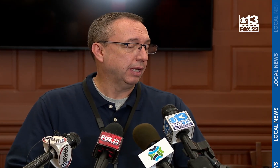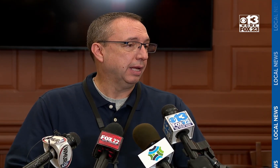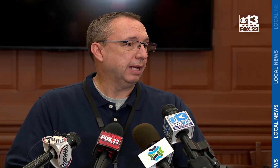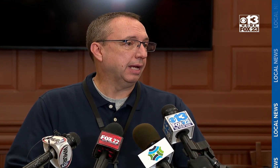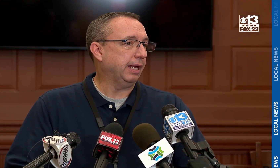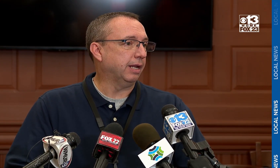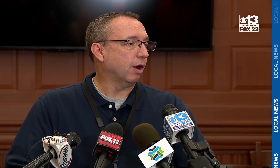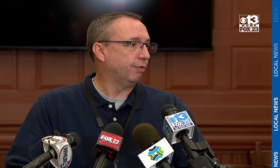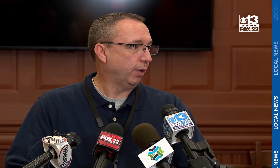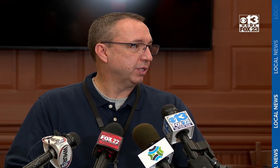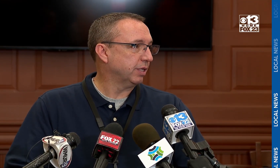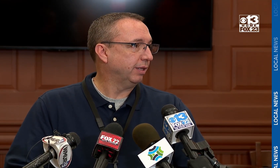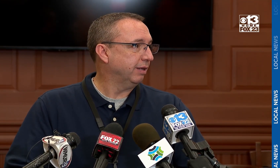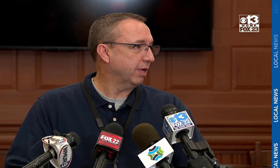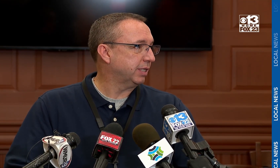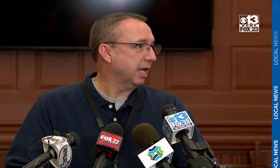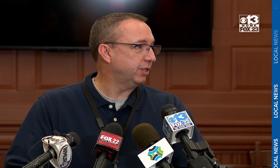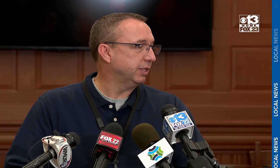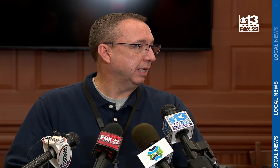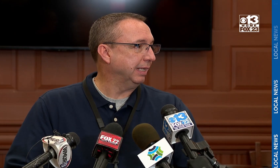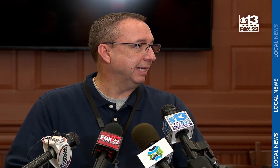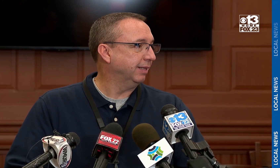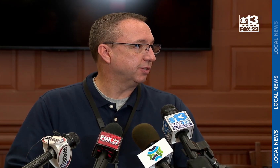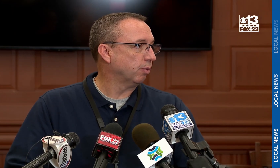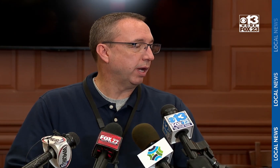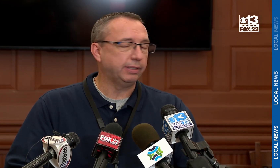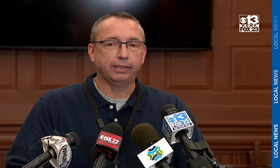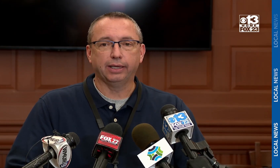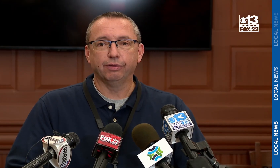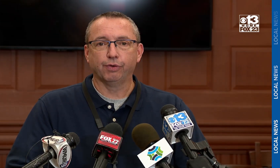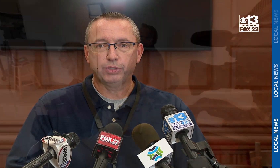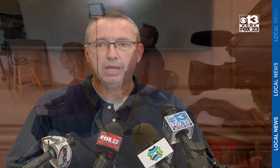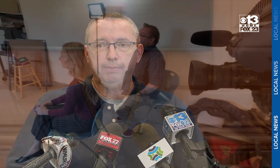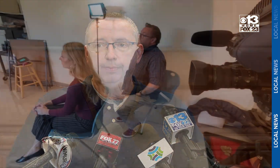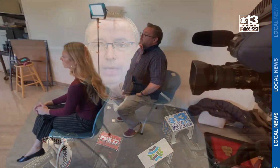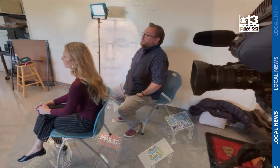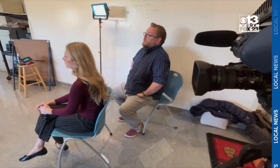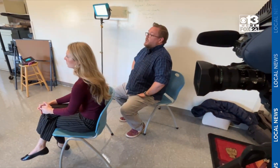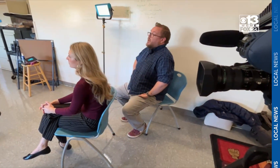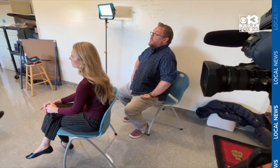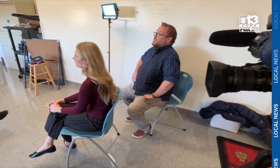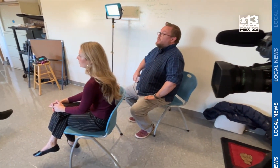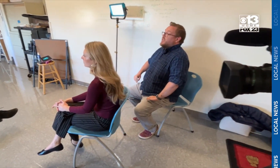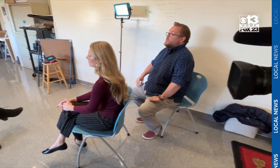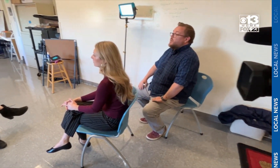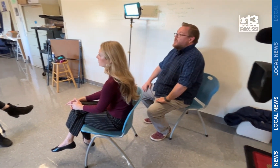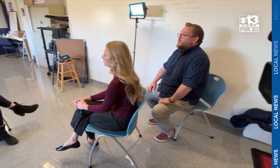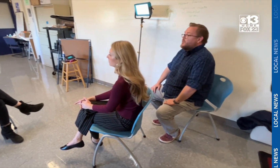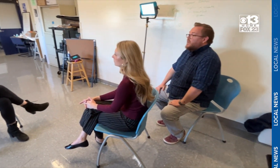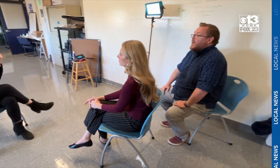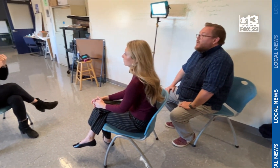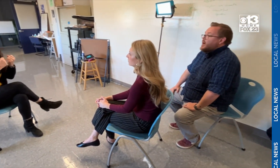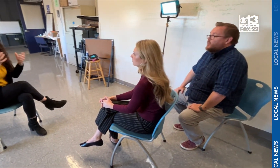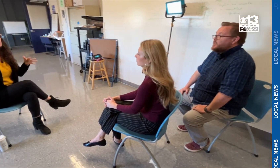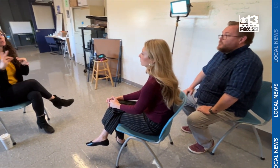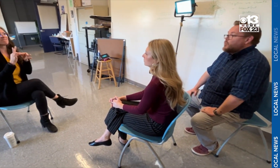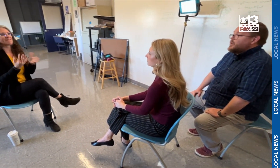important safety information. But a vital piece was missing. Interpreters like Regan